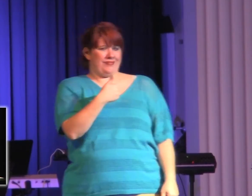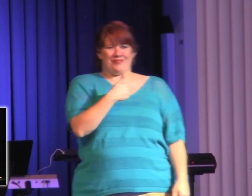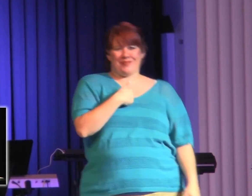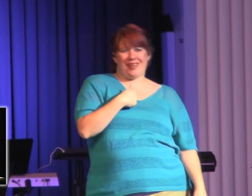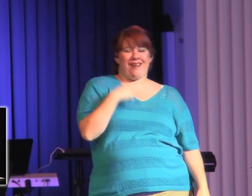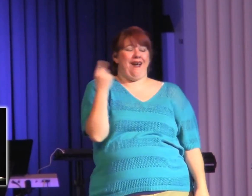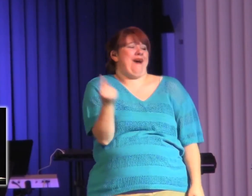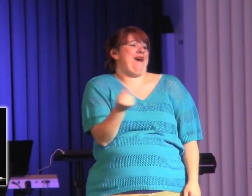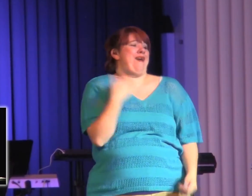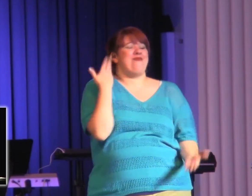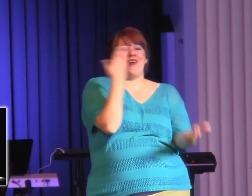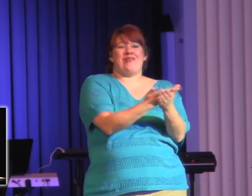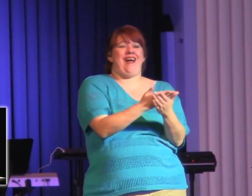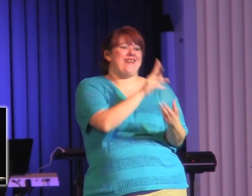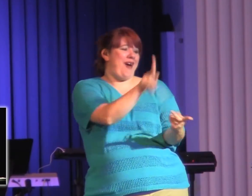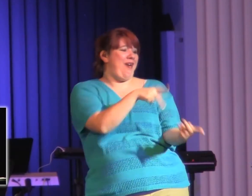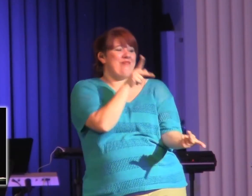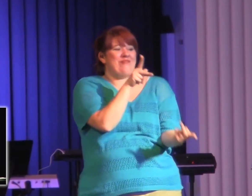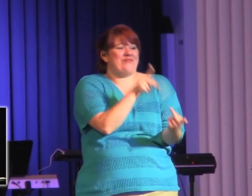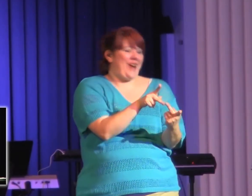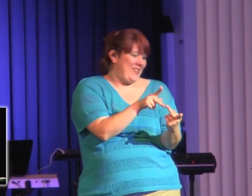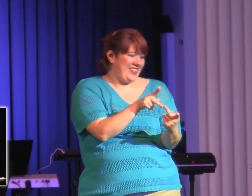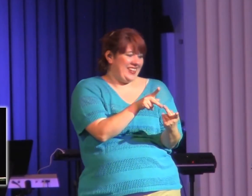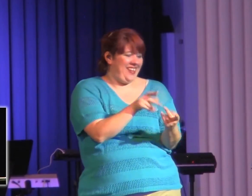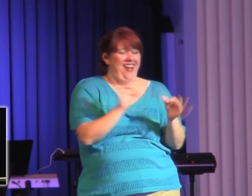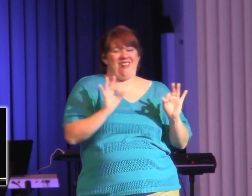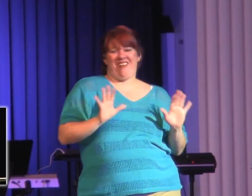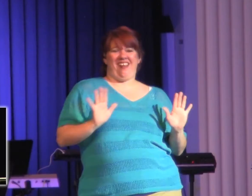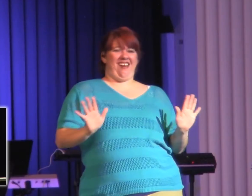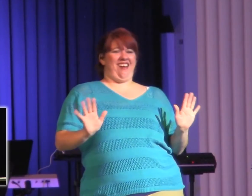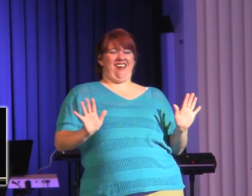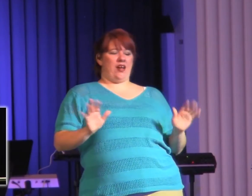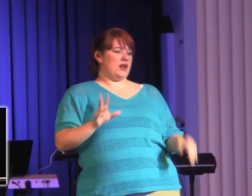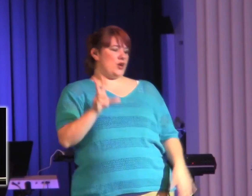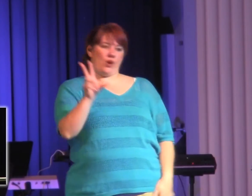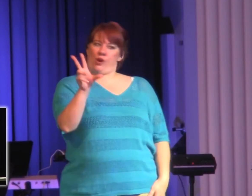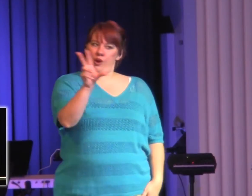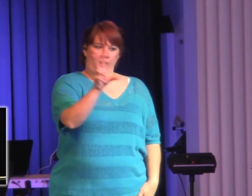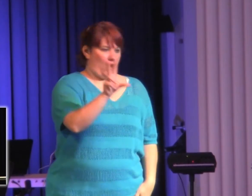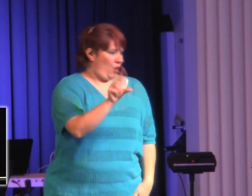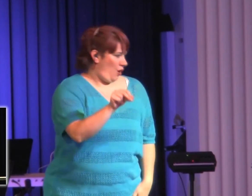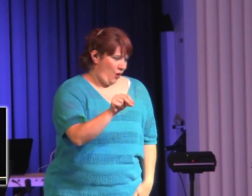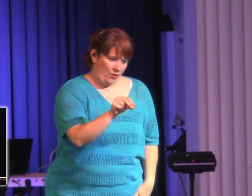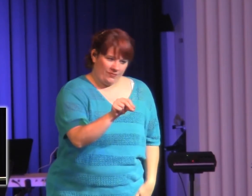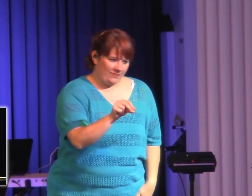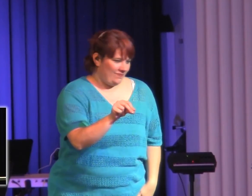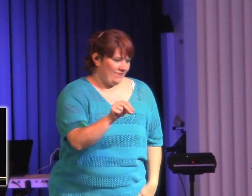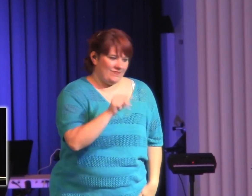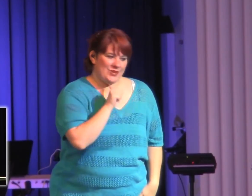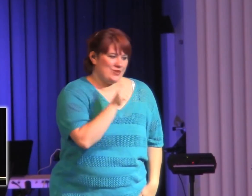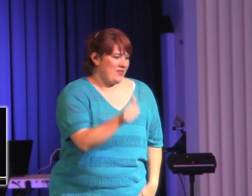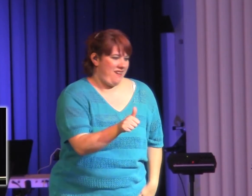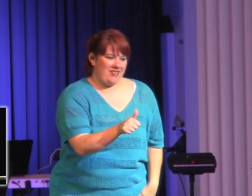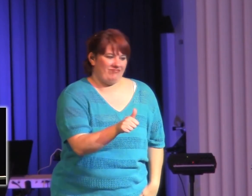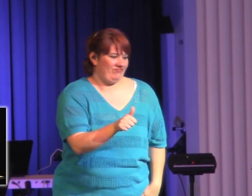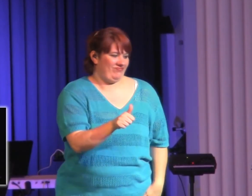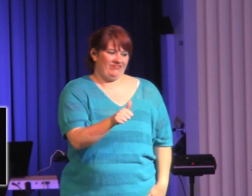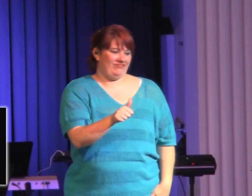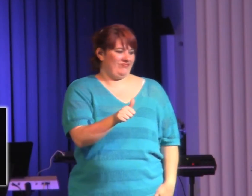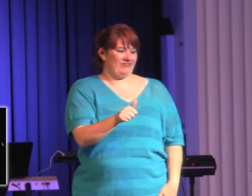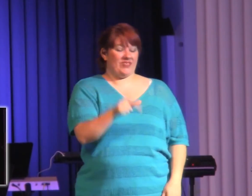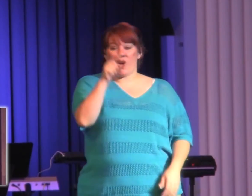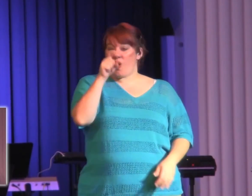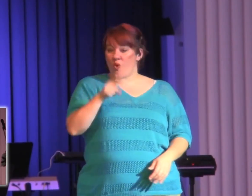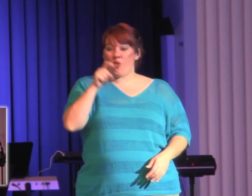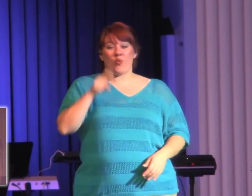When we feel like we've made it, then, man, what's the use in coming to church? What's the use in being together with the body of Christ? What's the use? No, no, no. We need